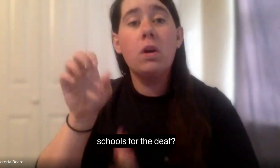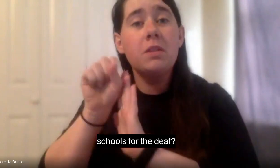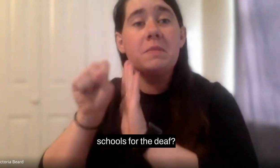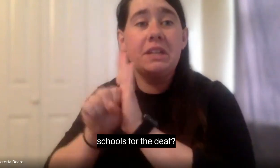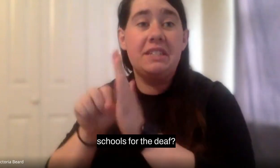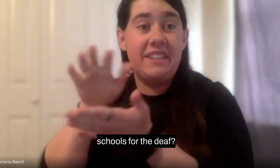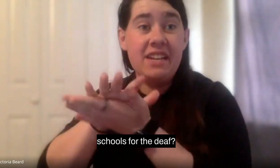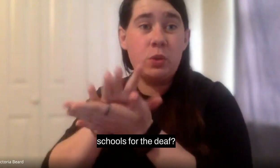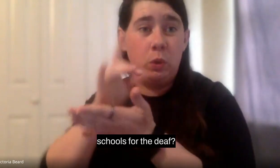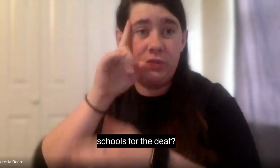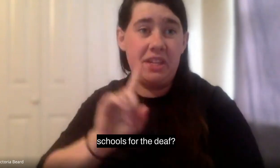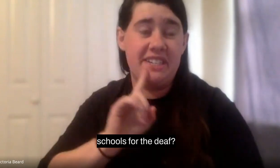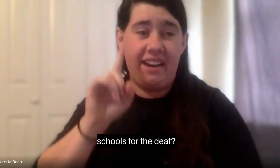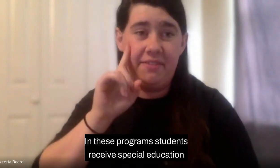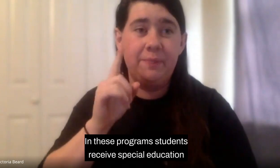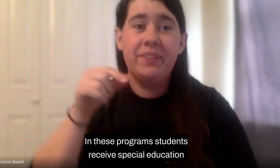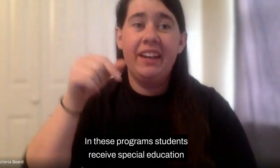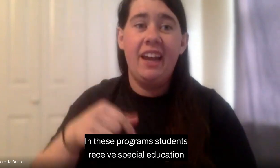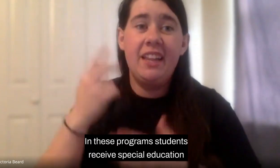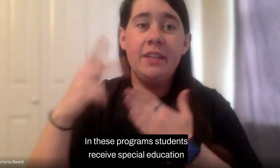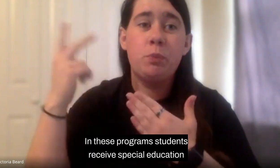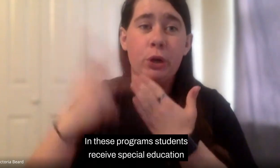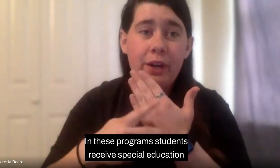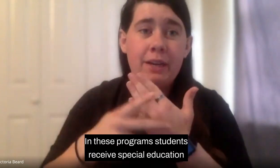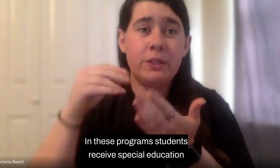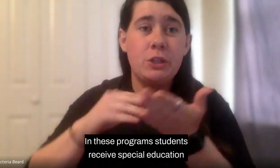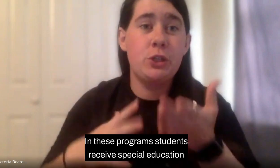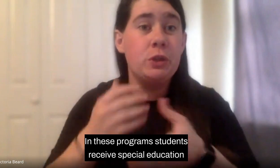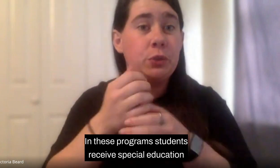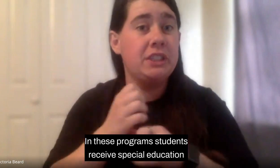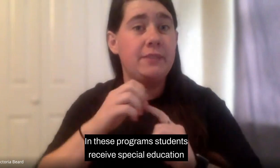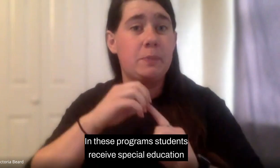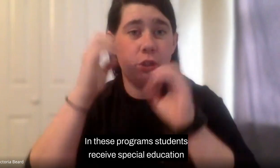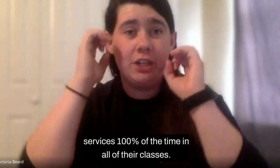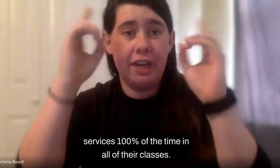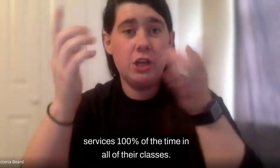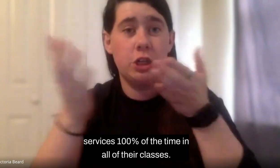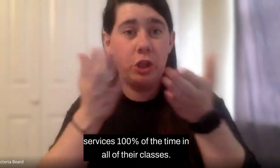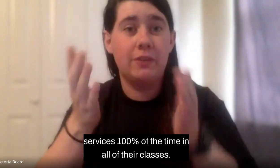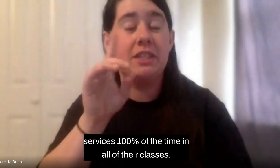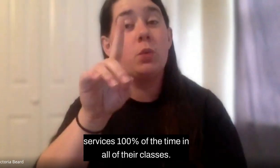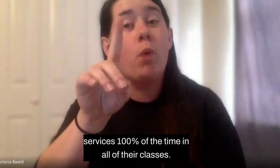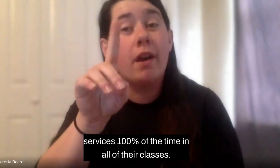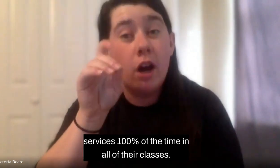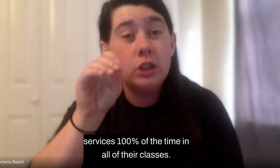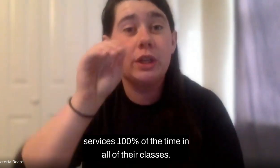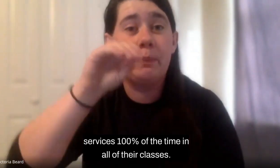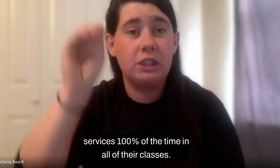state schools for the deaf and these programs, students receive special education services 100%